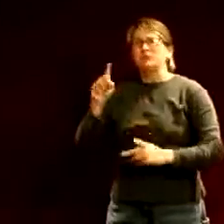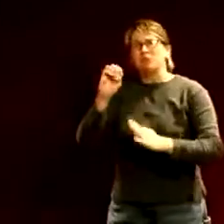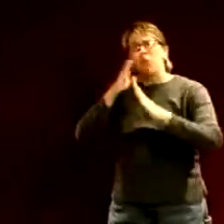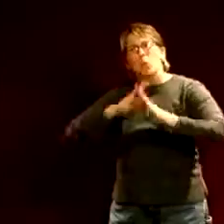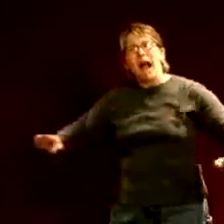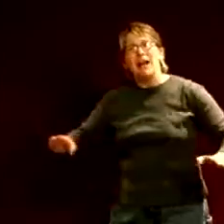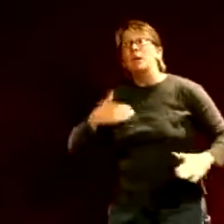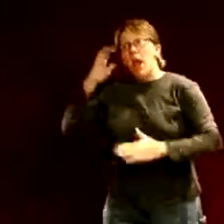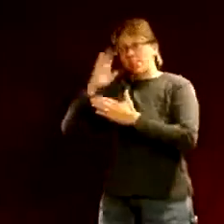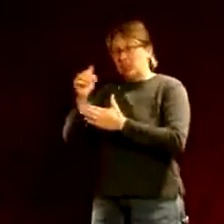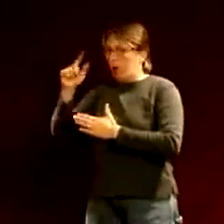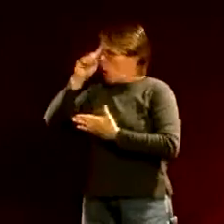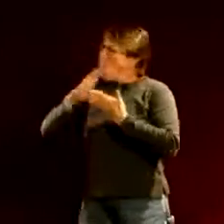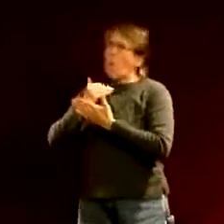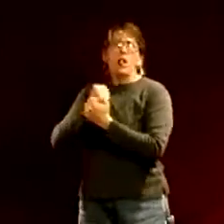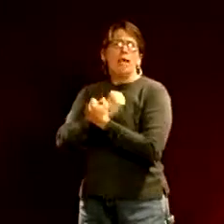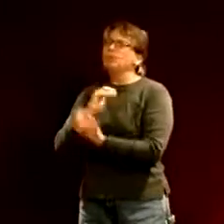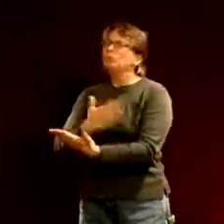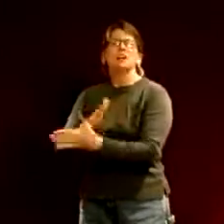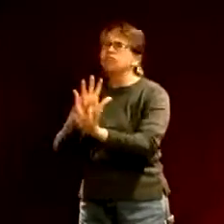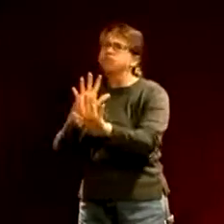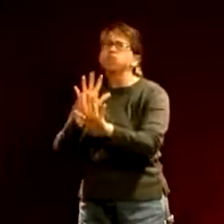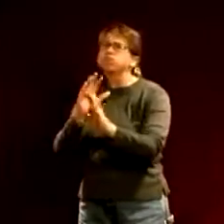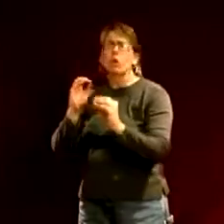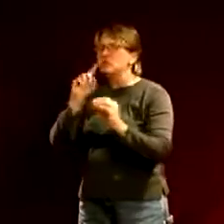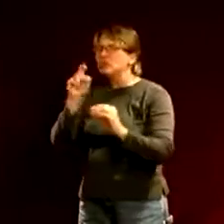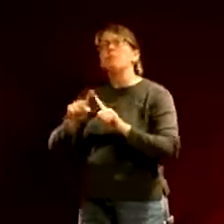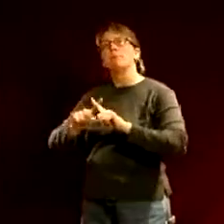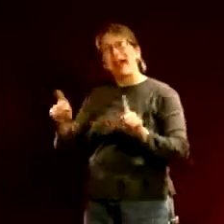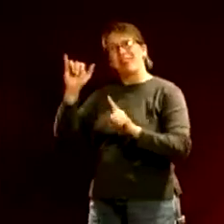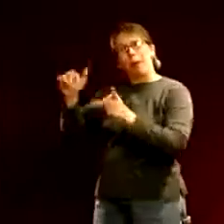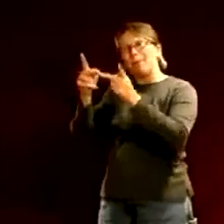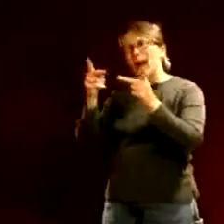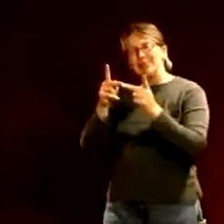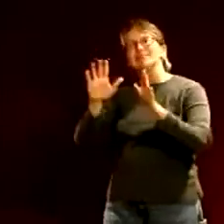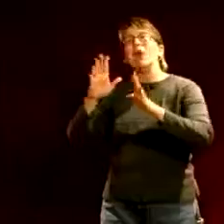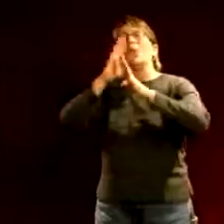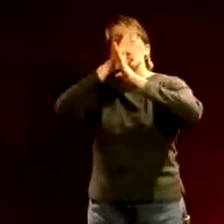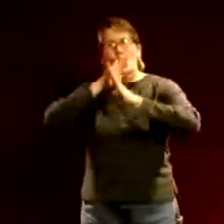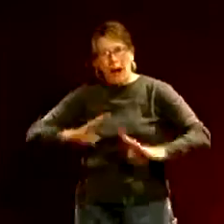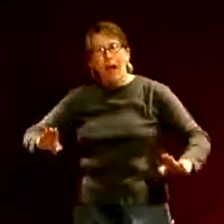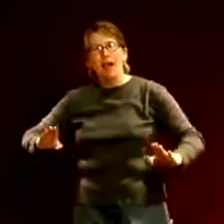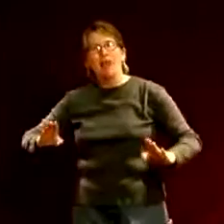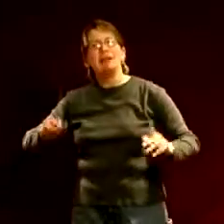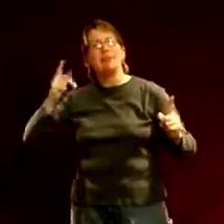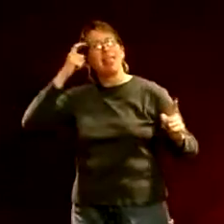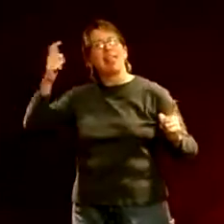and we were there to enjoy the quiet and tranquility of this area and all of a sudden we started hearing this music technically